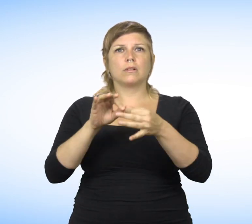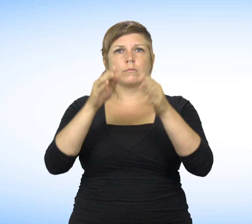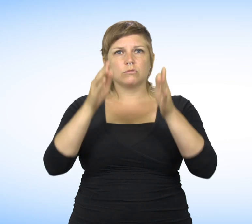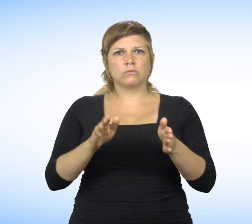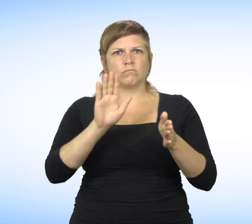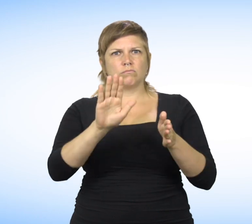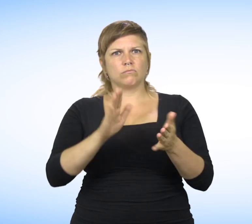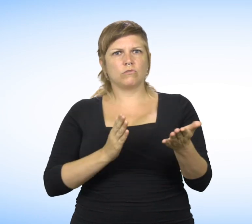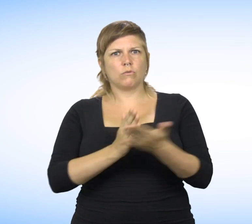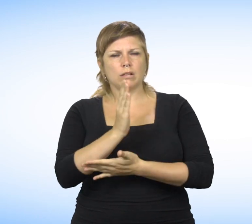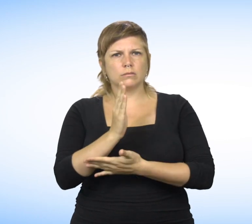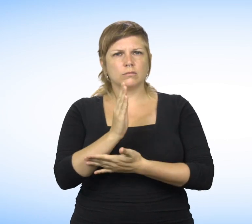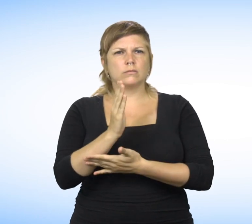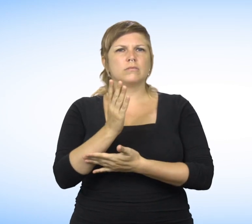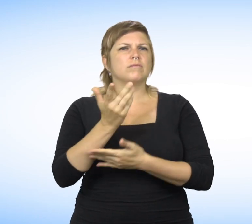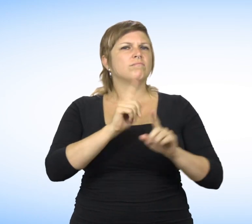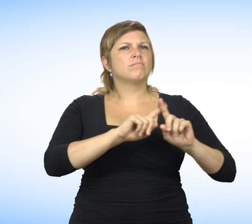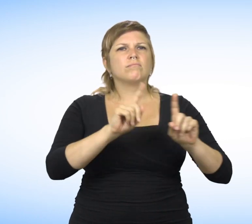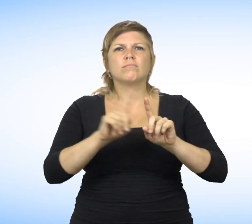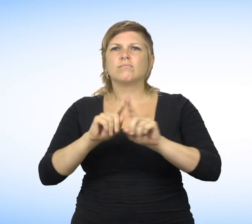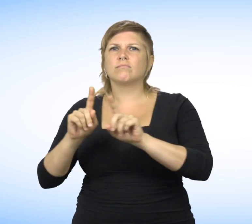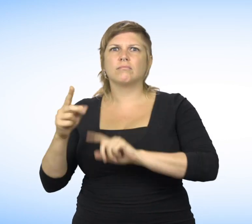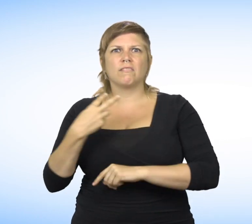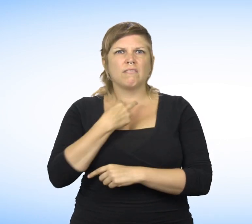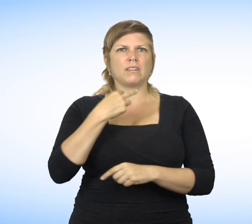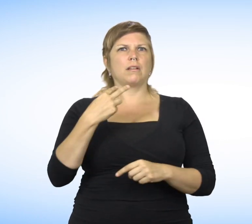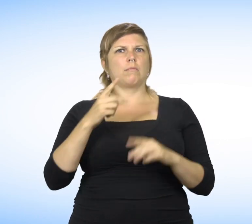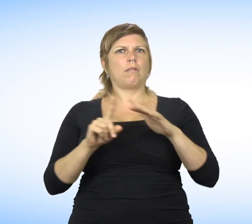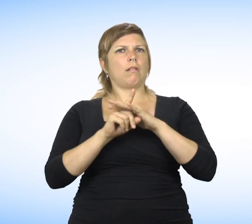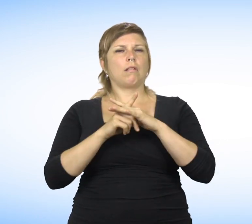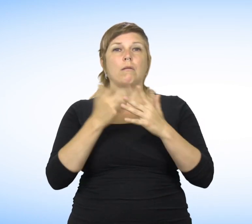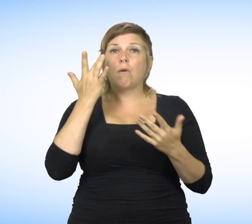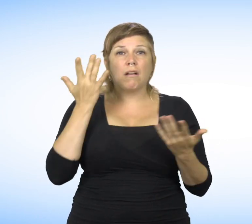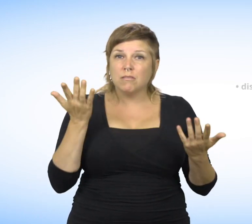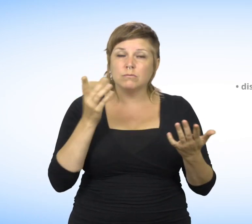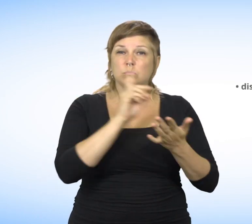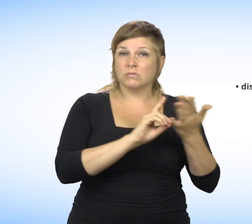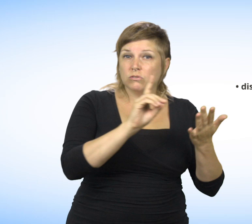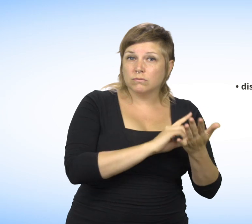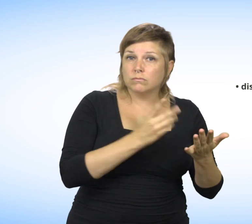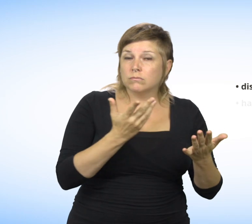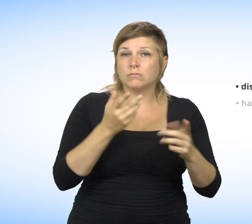concerning human rights. If you believe that you are a victim of discrimination, harassment,